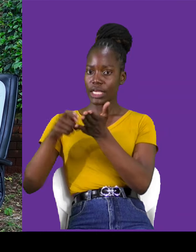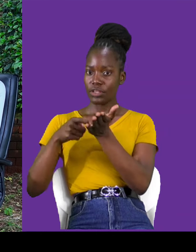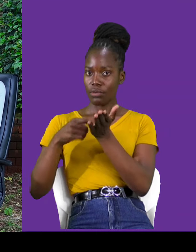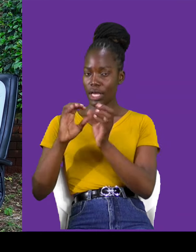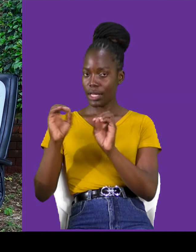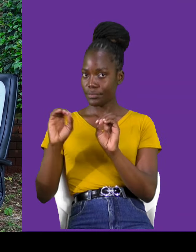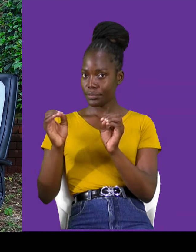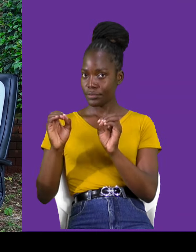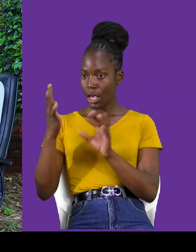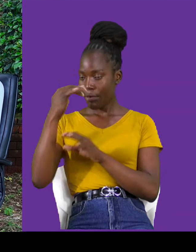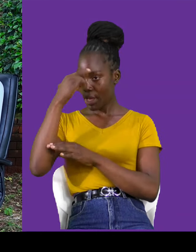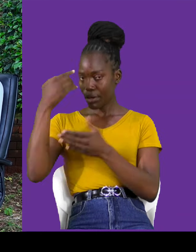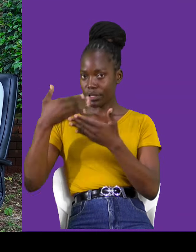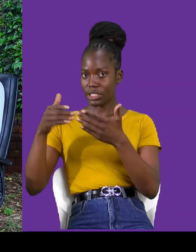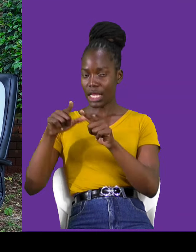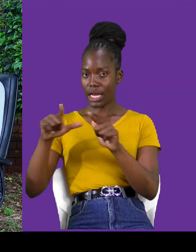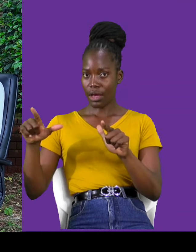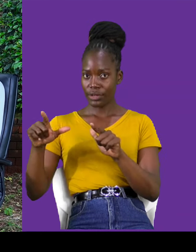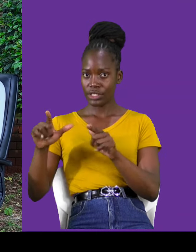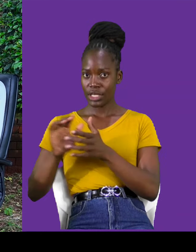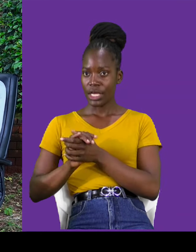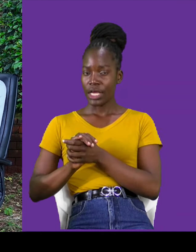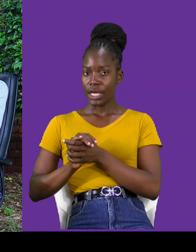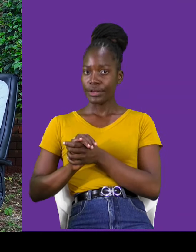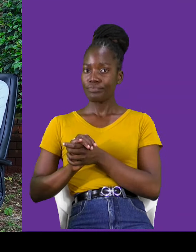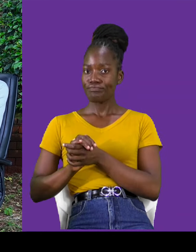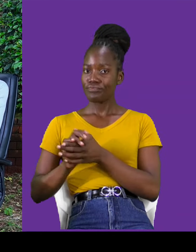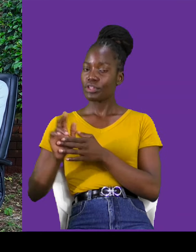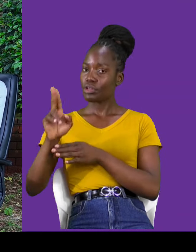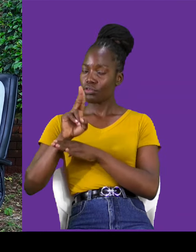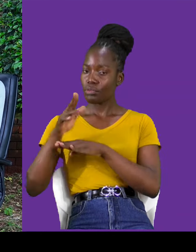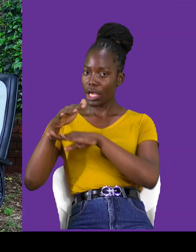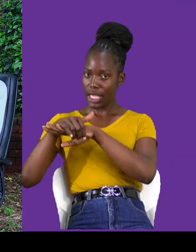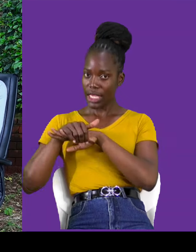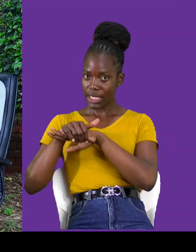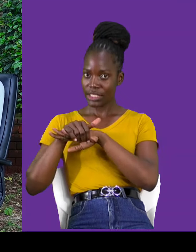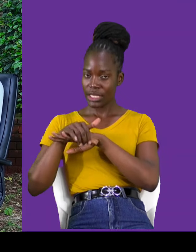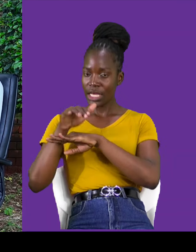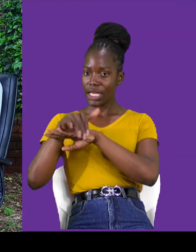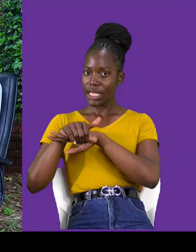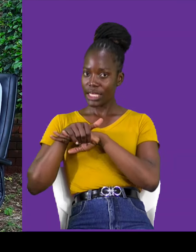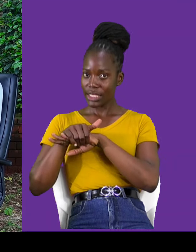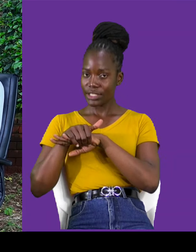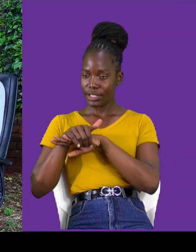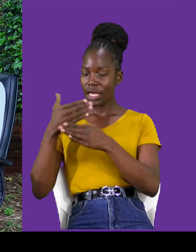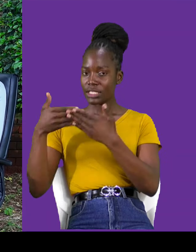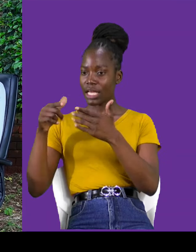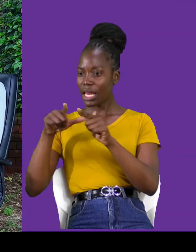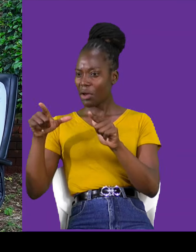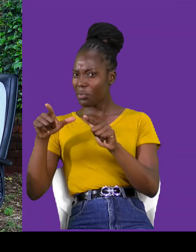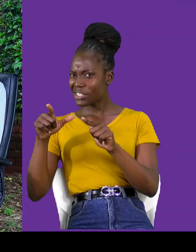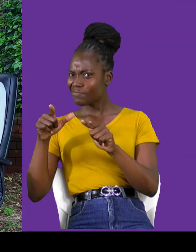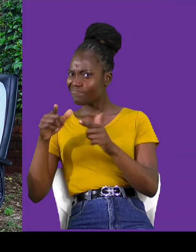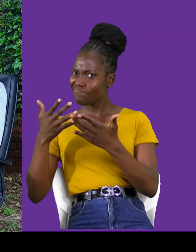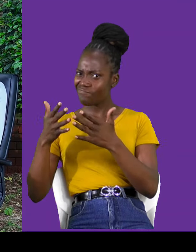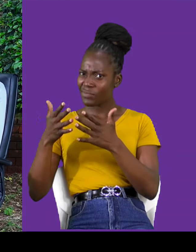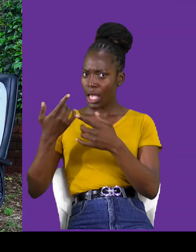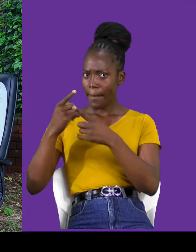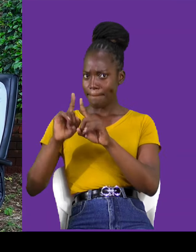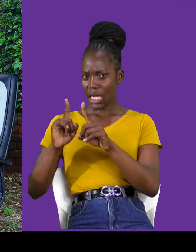sign language is founded, in an English word. It's not English, but it's sign language, but it's, the foundation, it's getting the words from